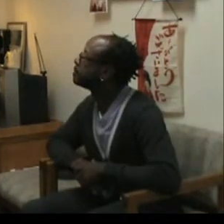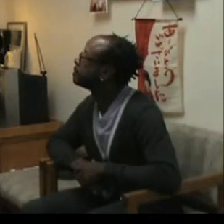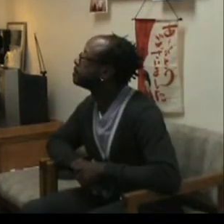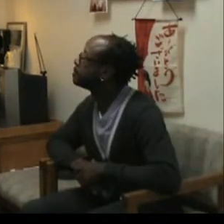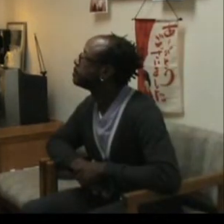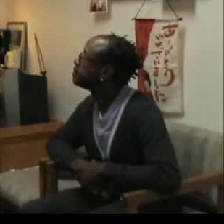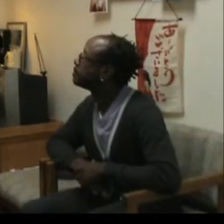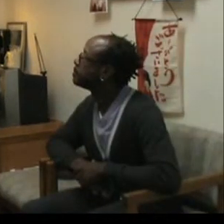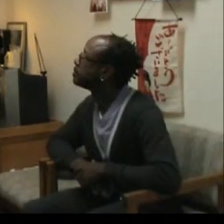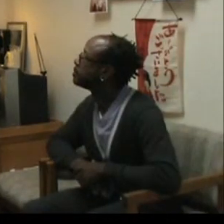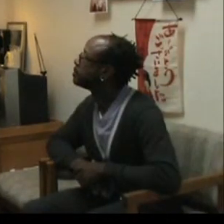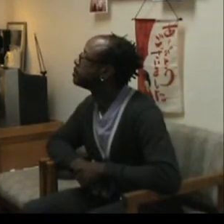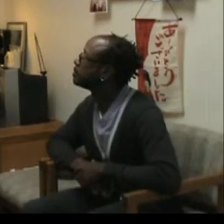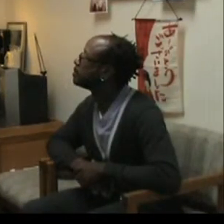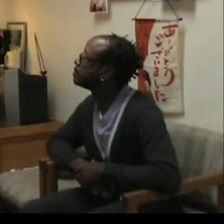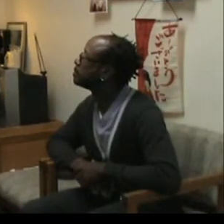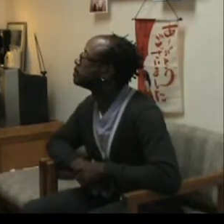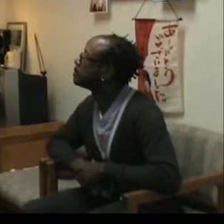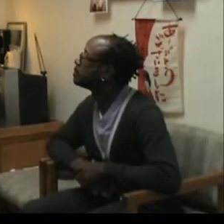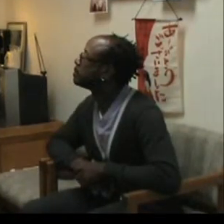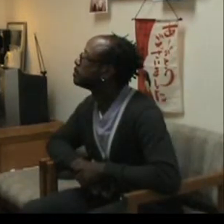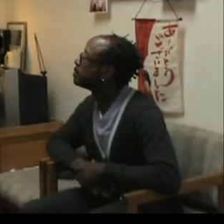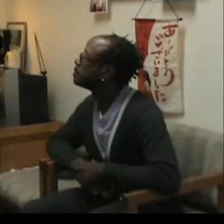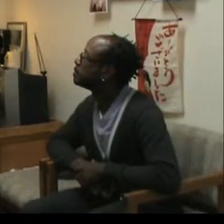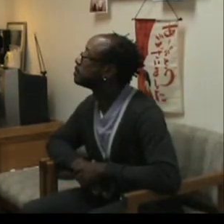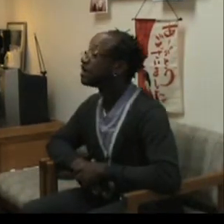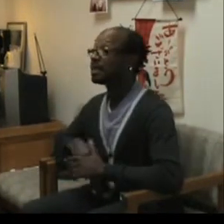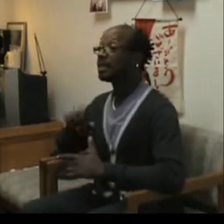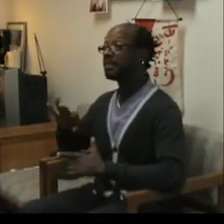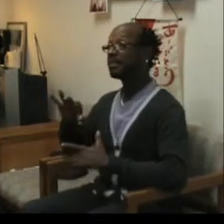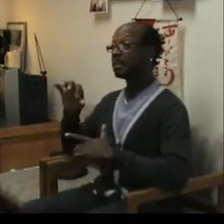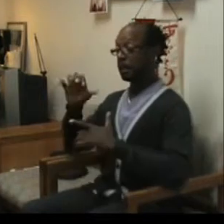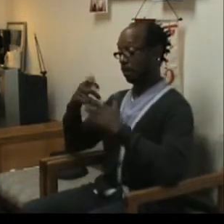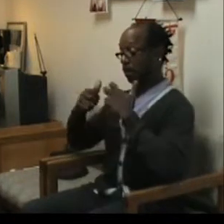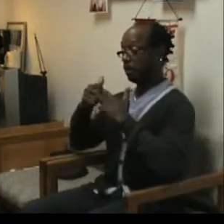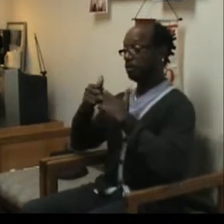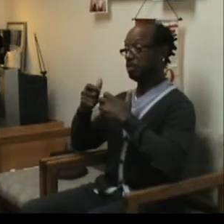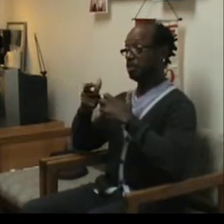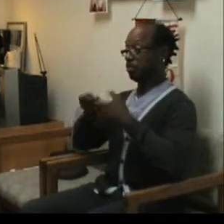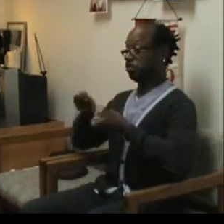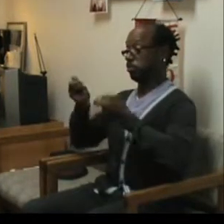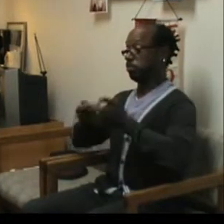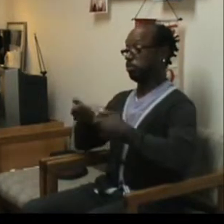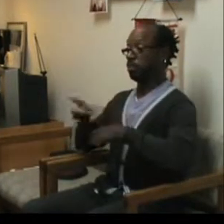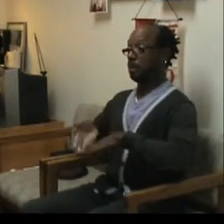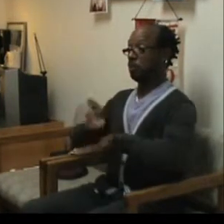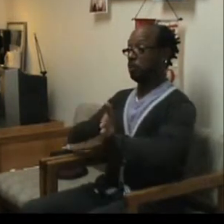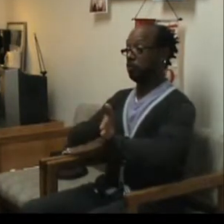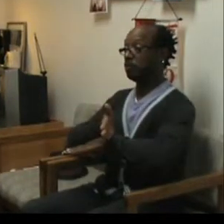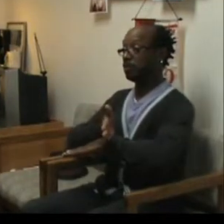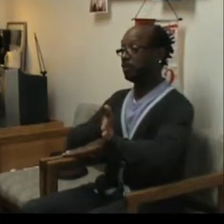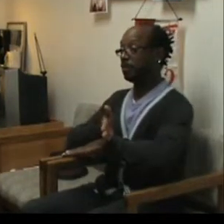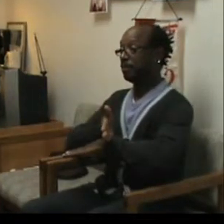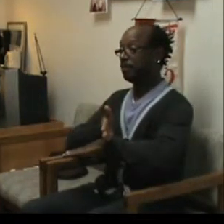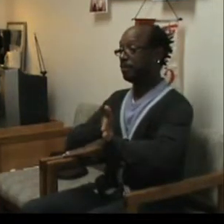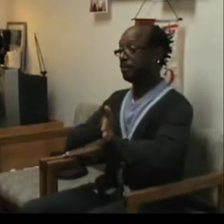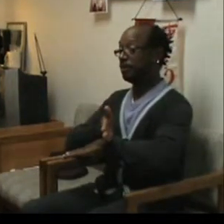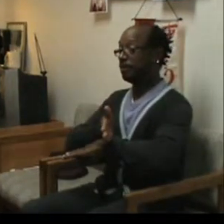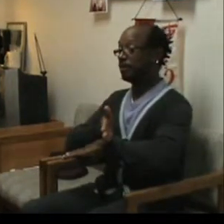So, if the symptoms are improved, does that mean the